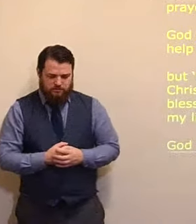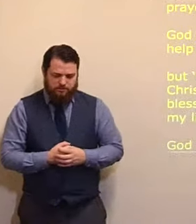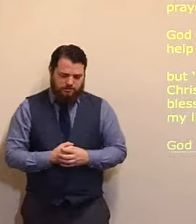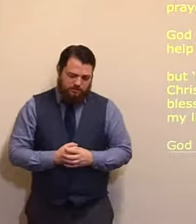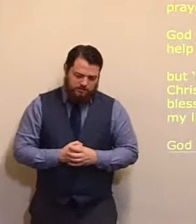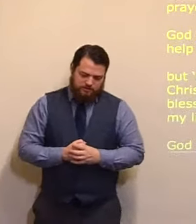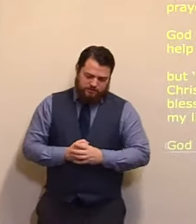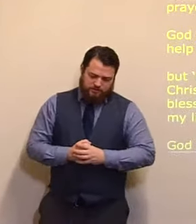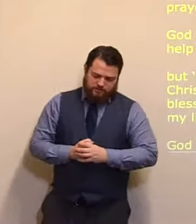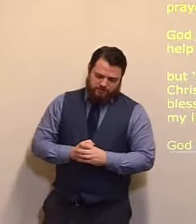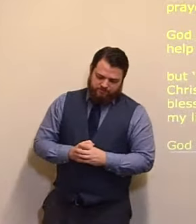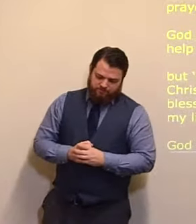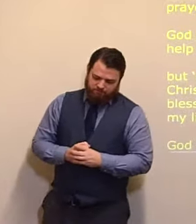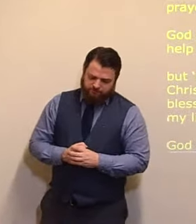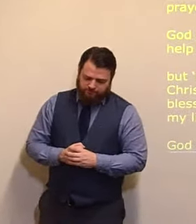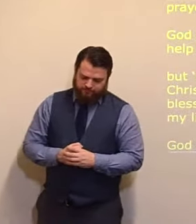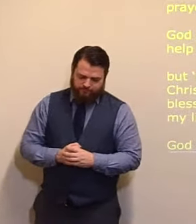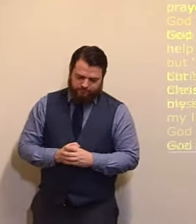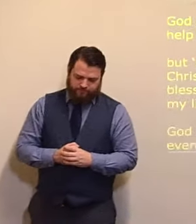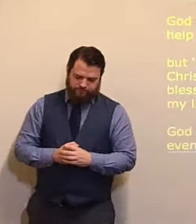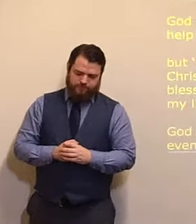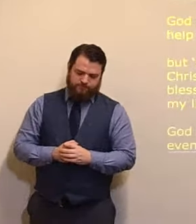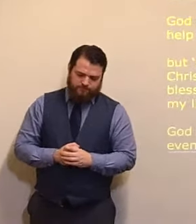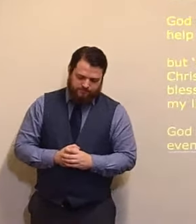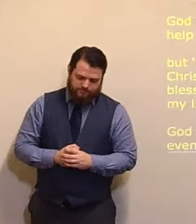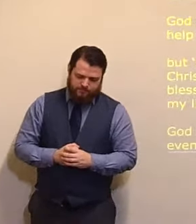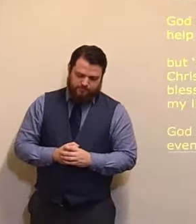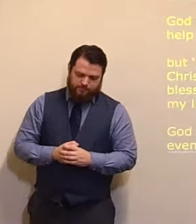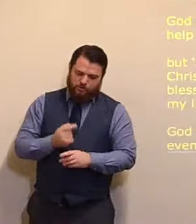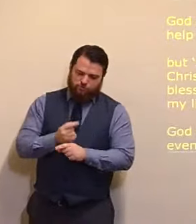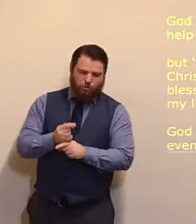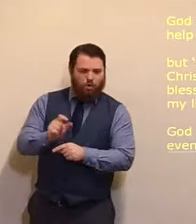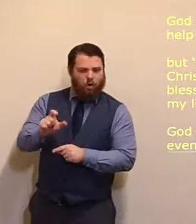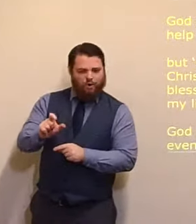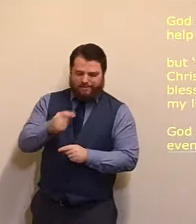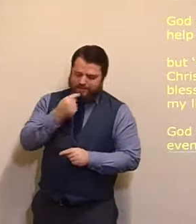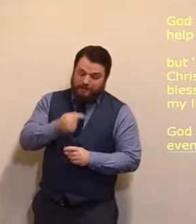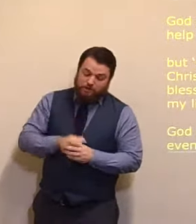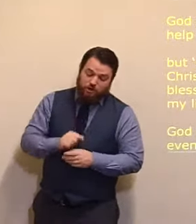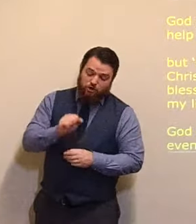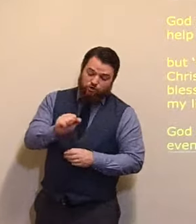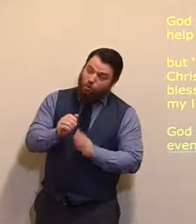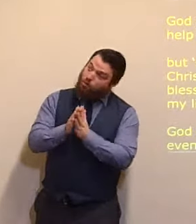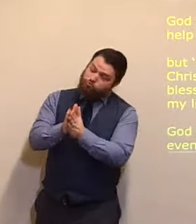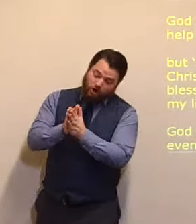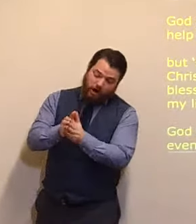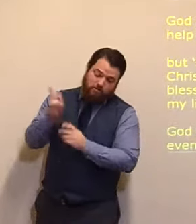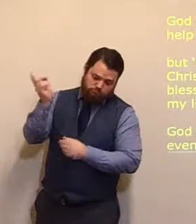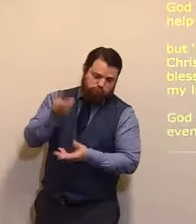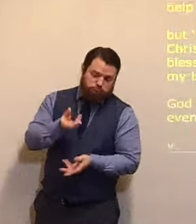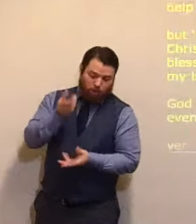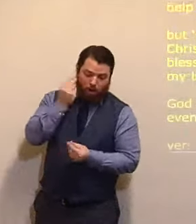thy prayer is heard, and thine arms, are heart, in remembrance, in the sight of God.